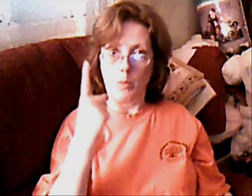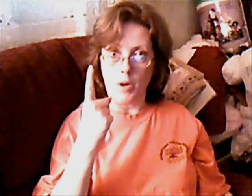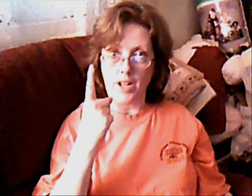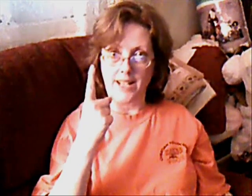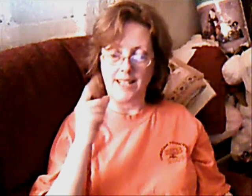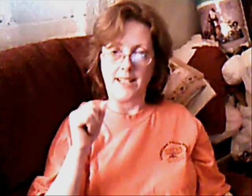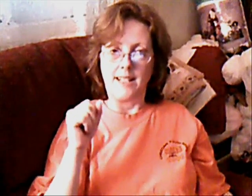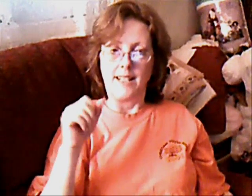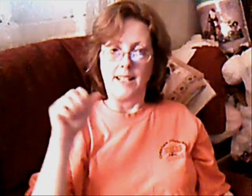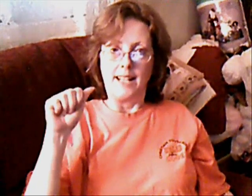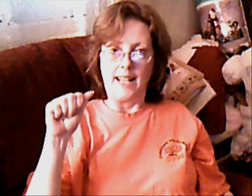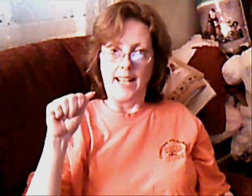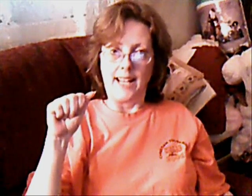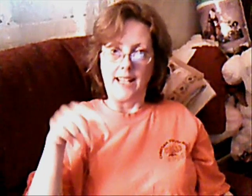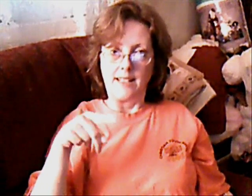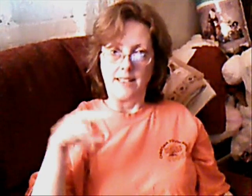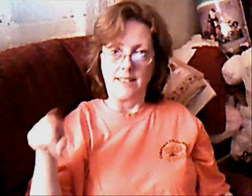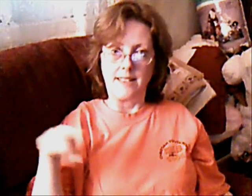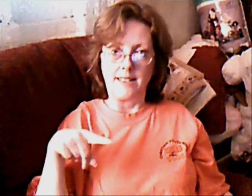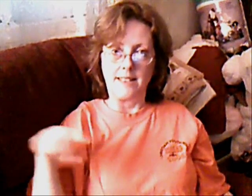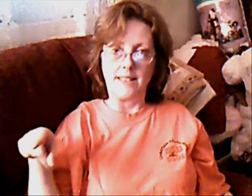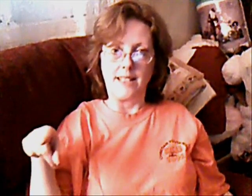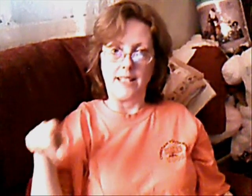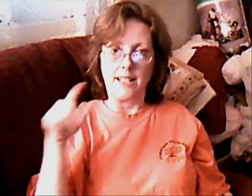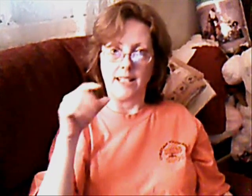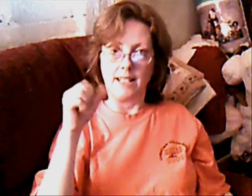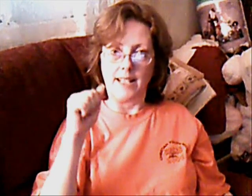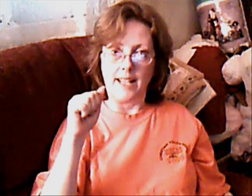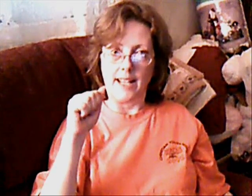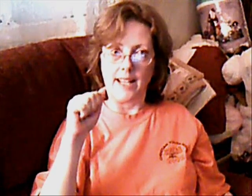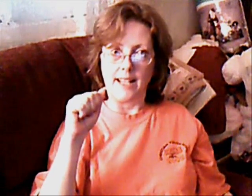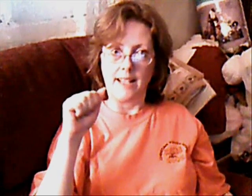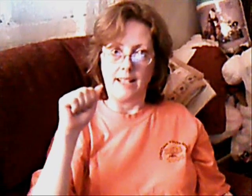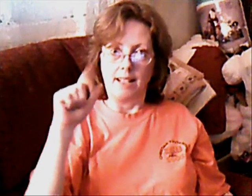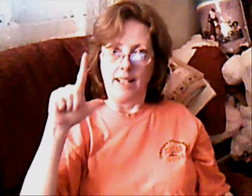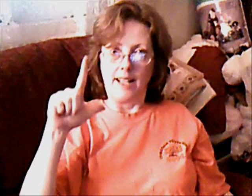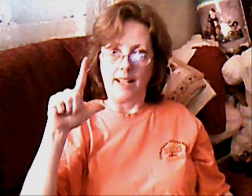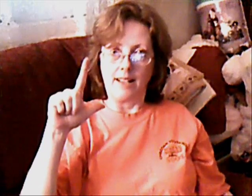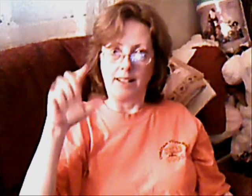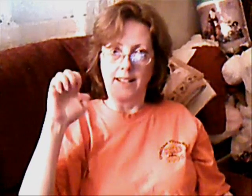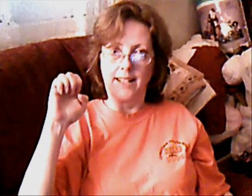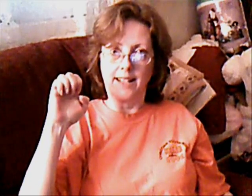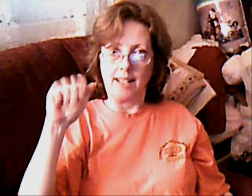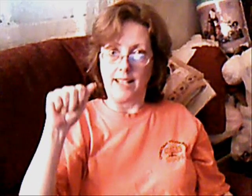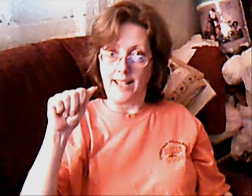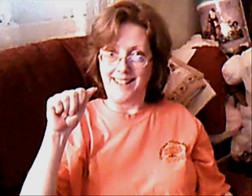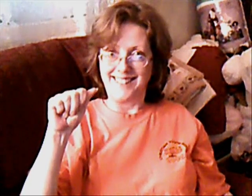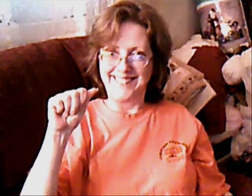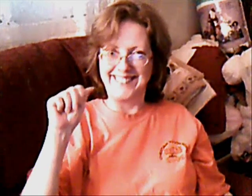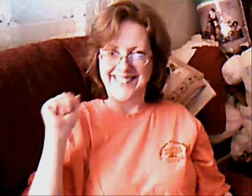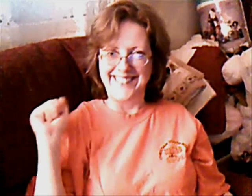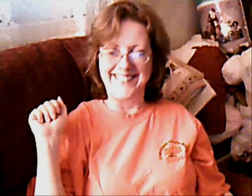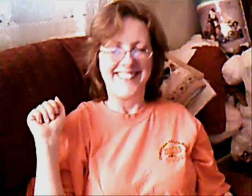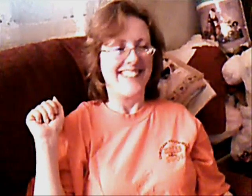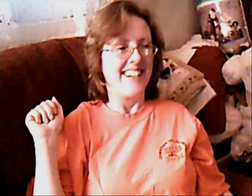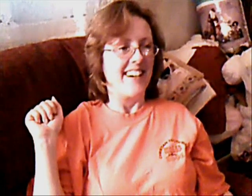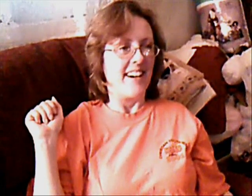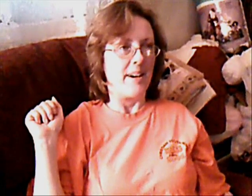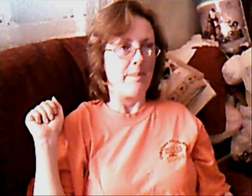hear the rolling thunder, thy power throughout